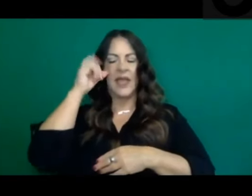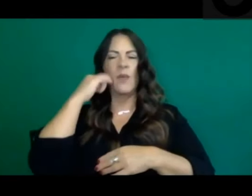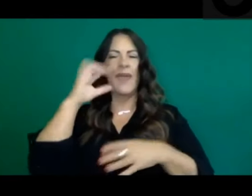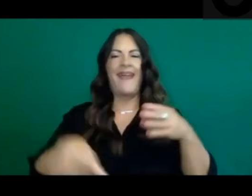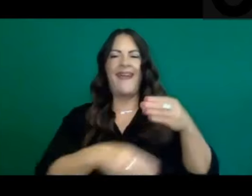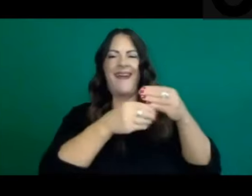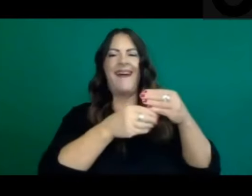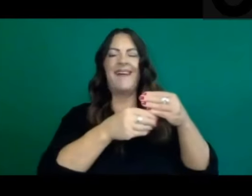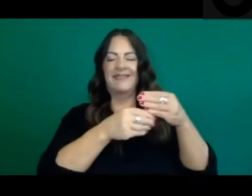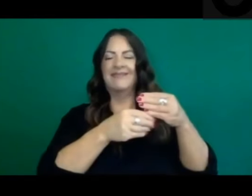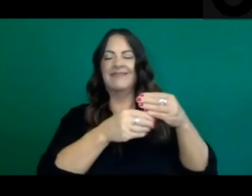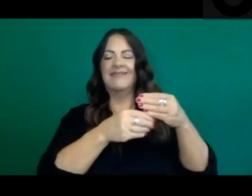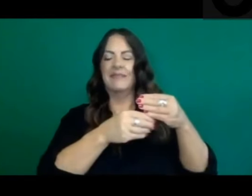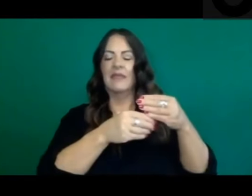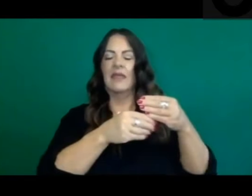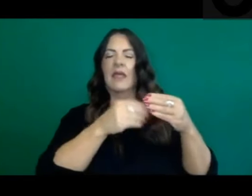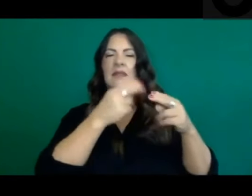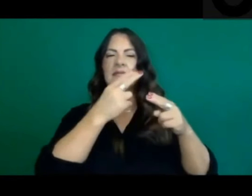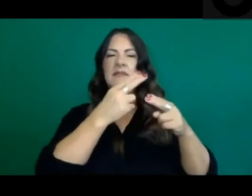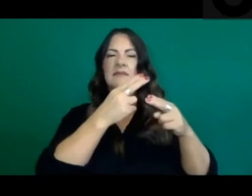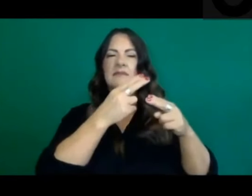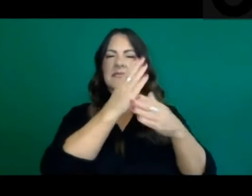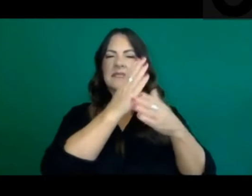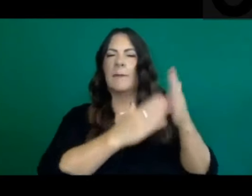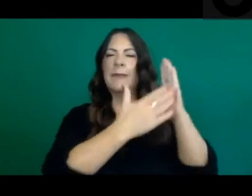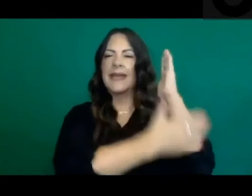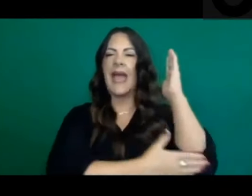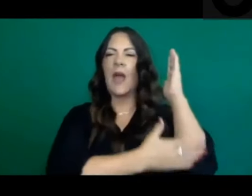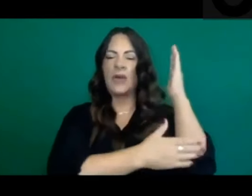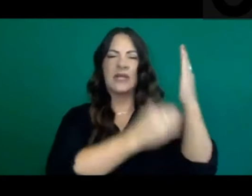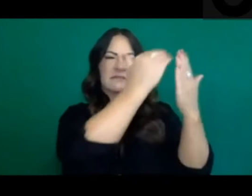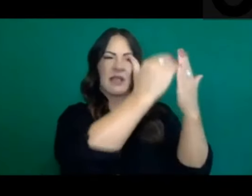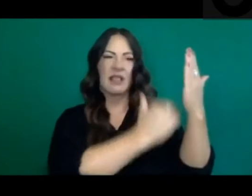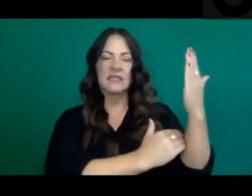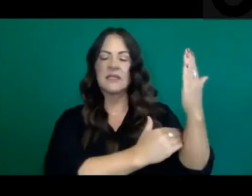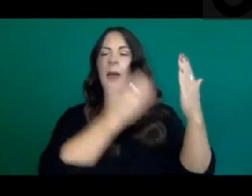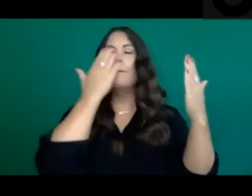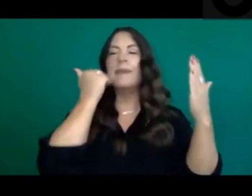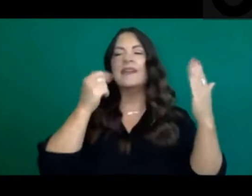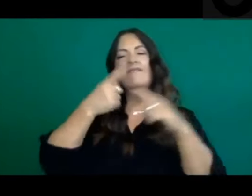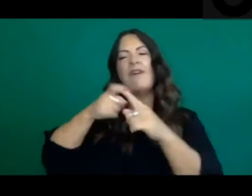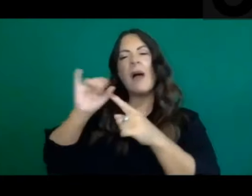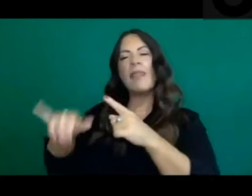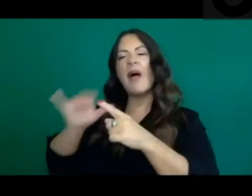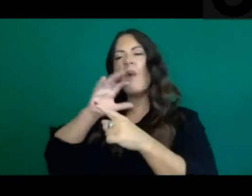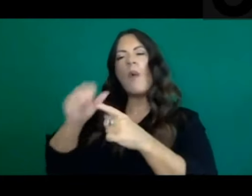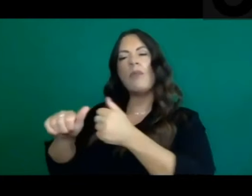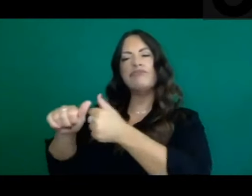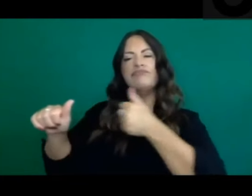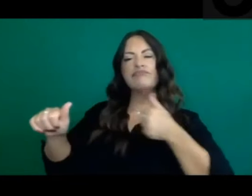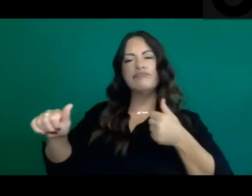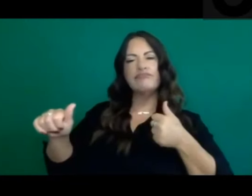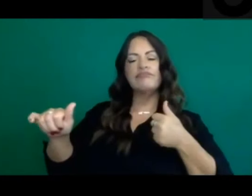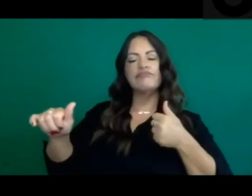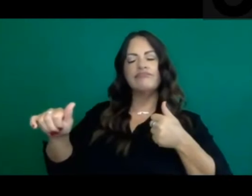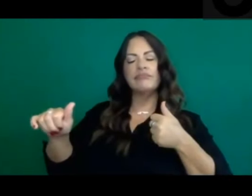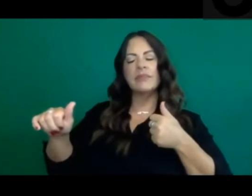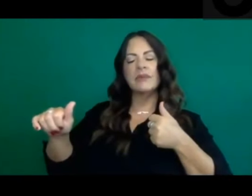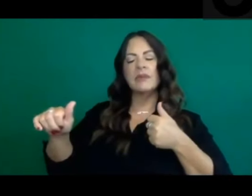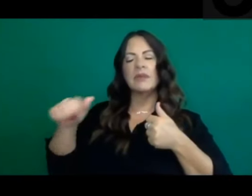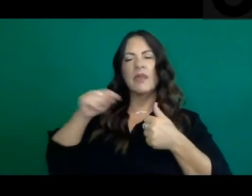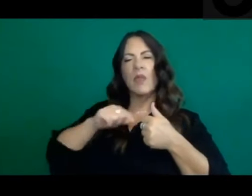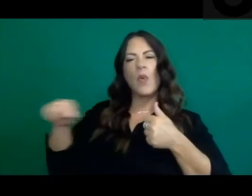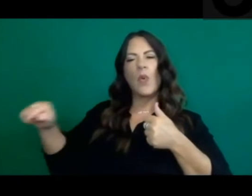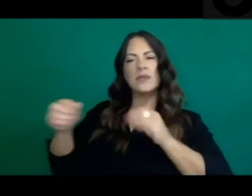of working through some of those backlog numbers and reassessing the day-over-day changes, those